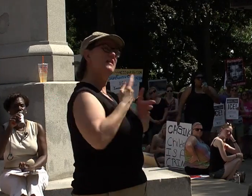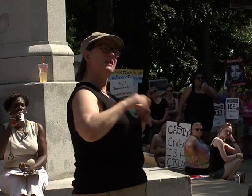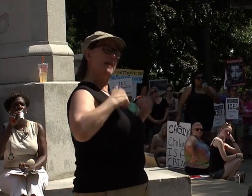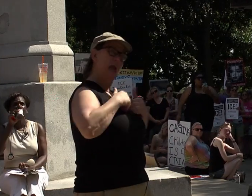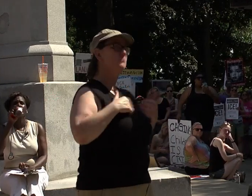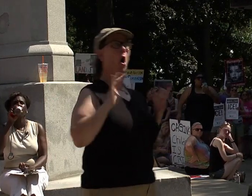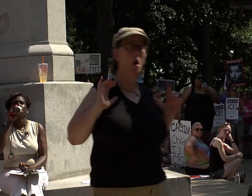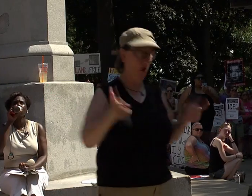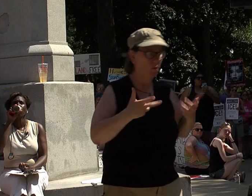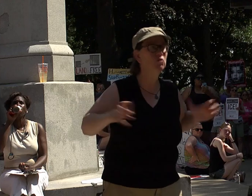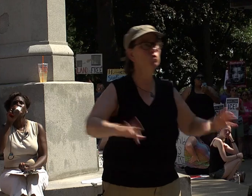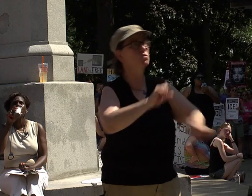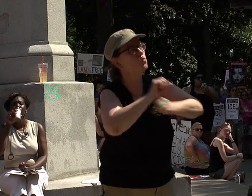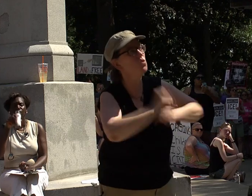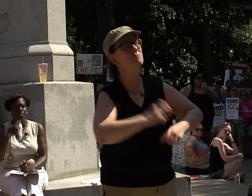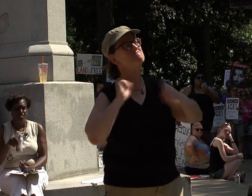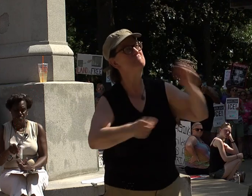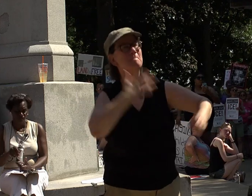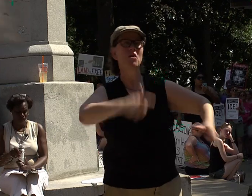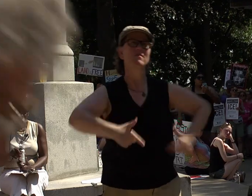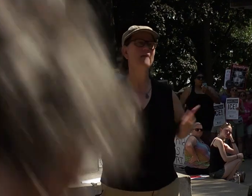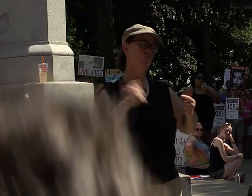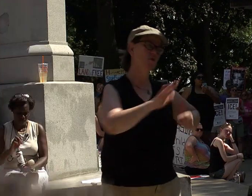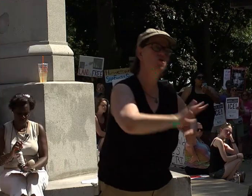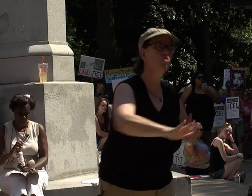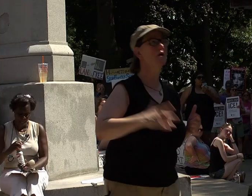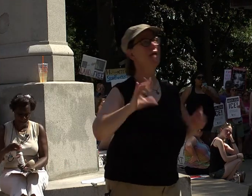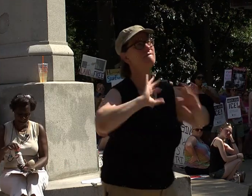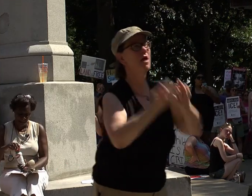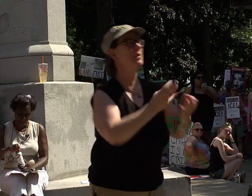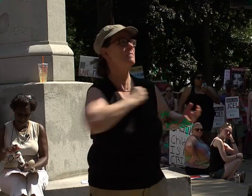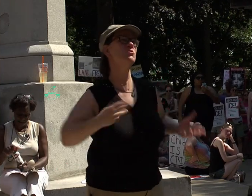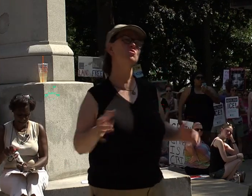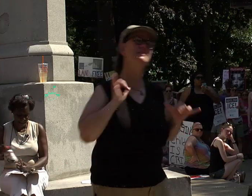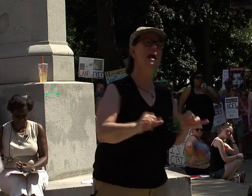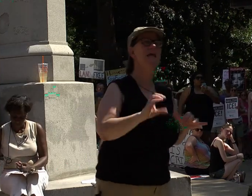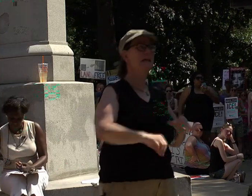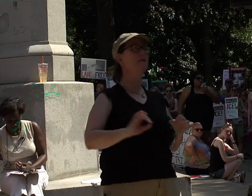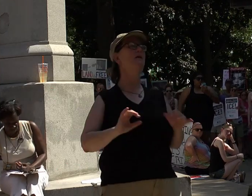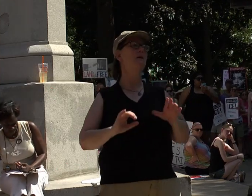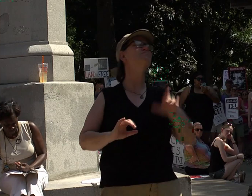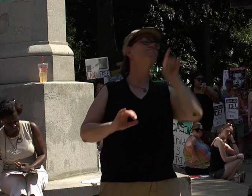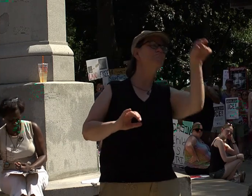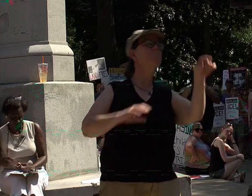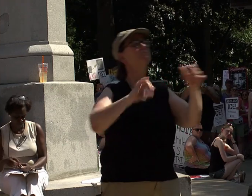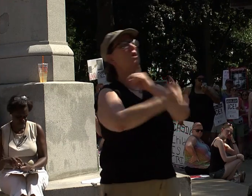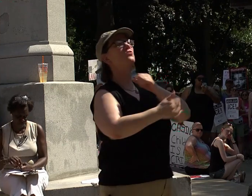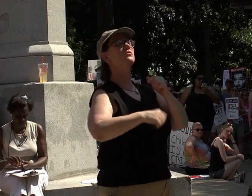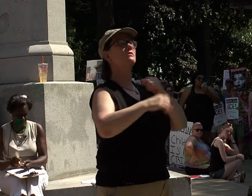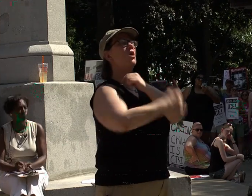life to our children, to our family members who remain in our country's origin. The United States is a country of immigrants.